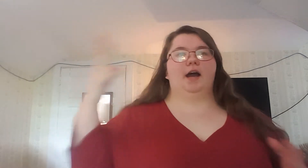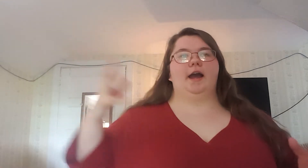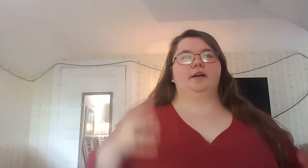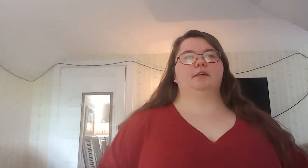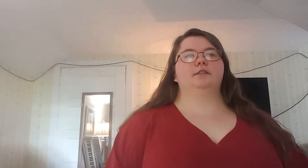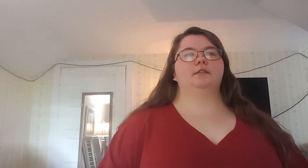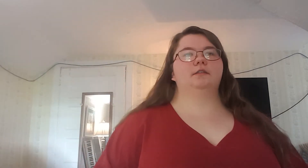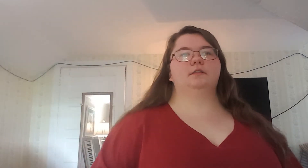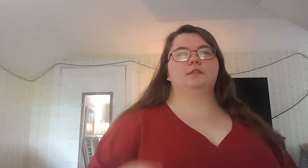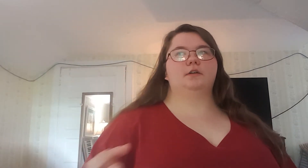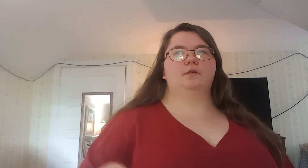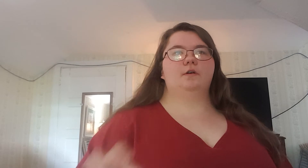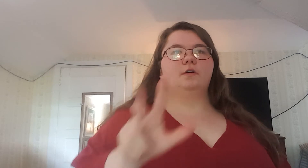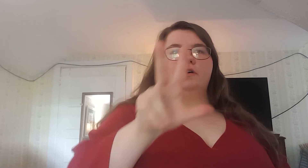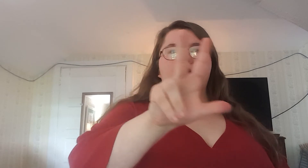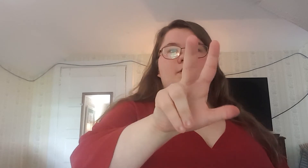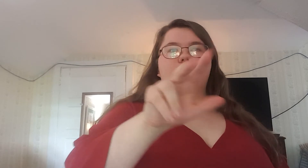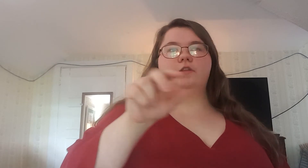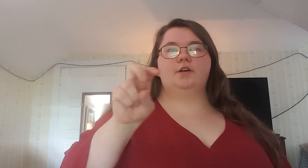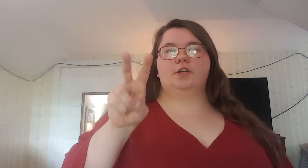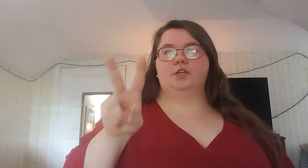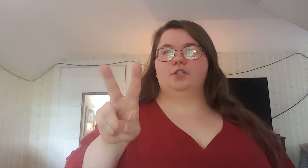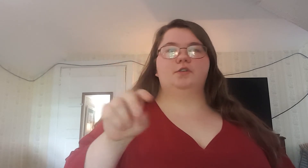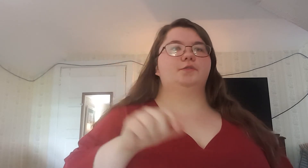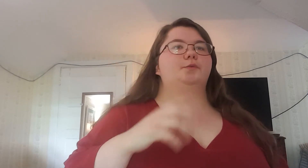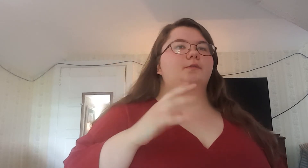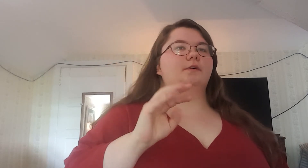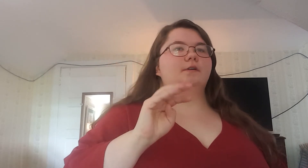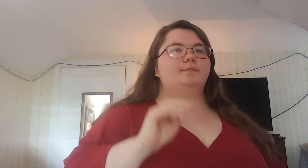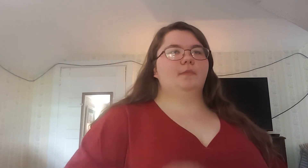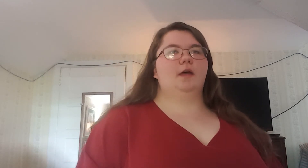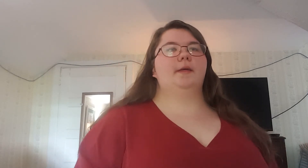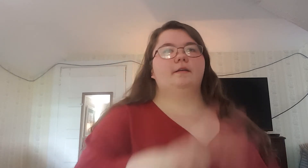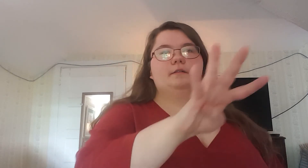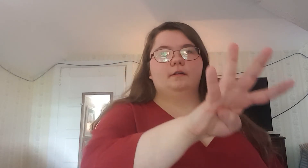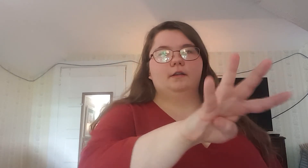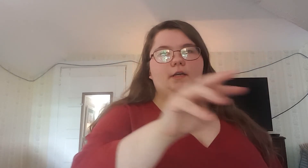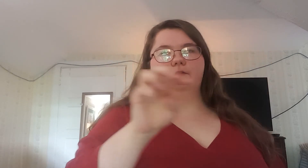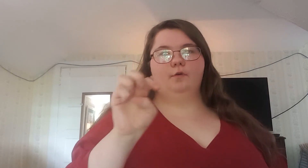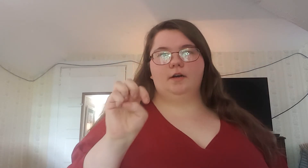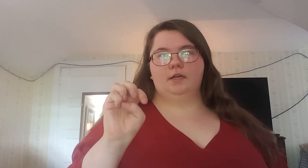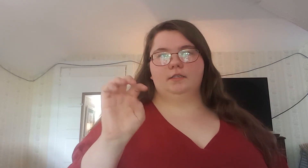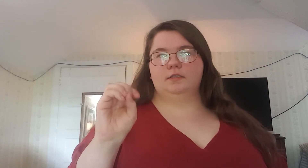higher, here, so, 32, and then, like, 40s,